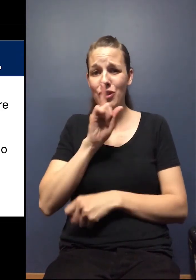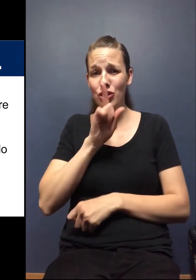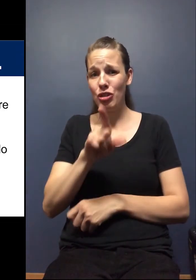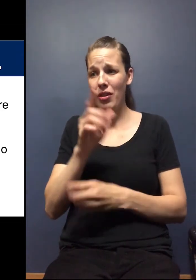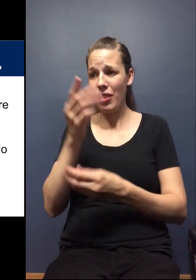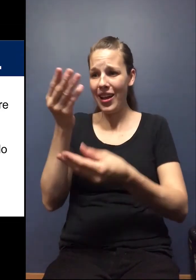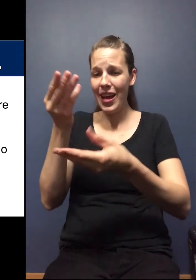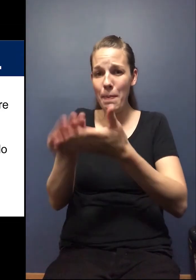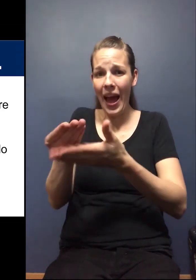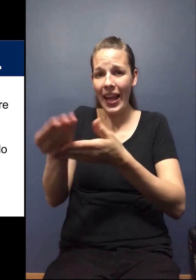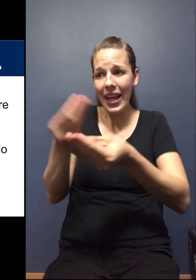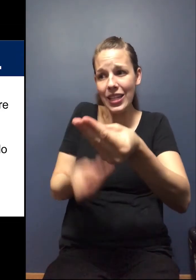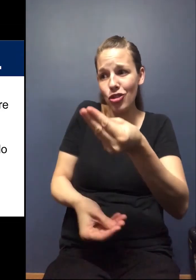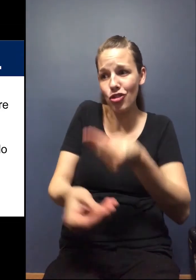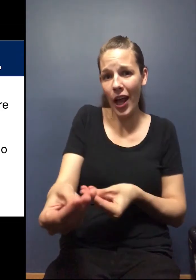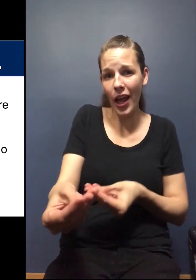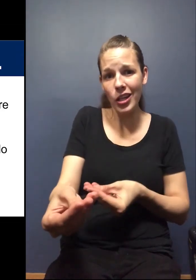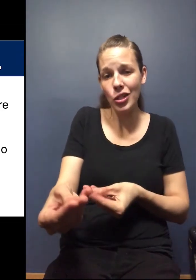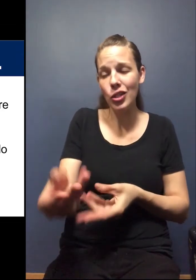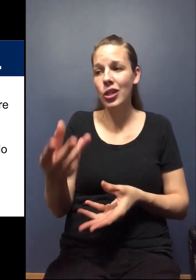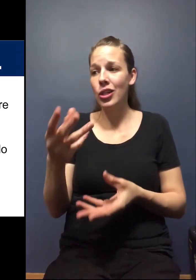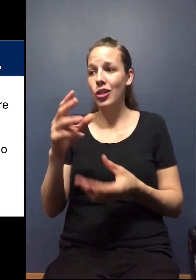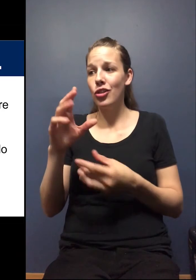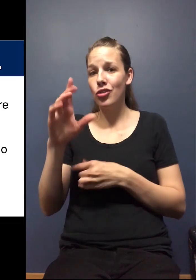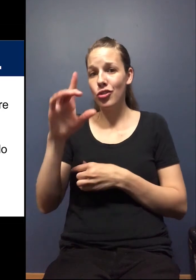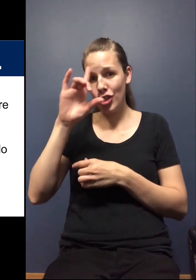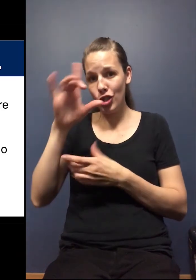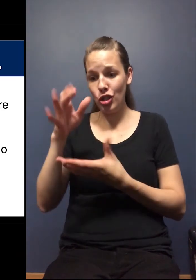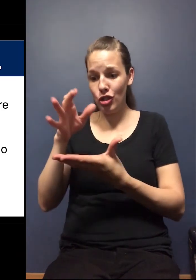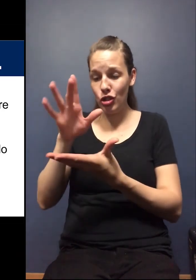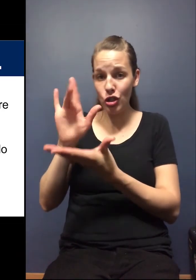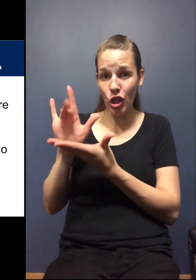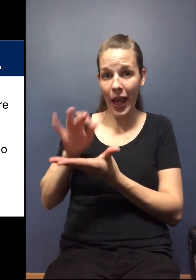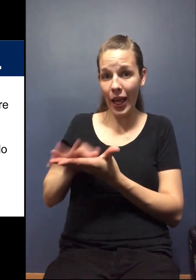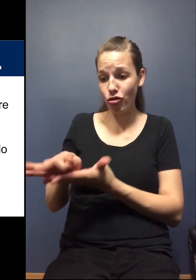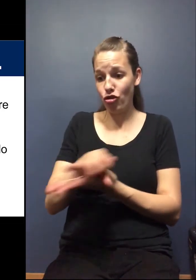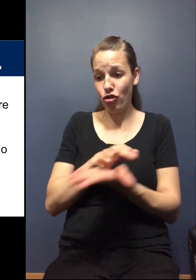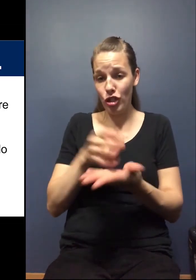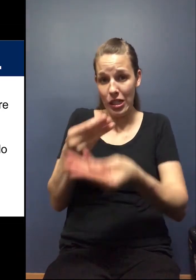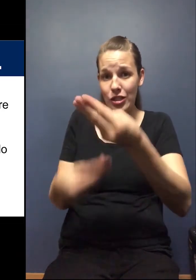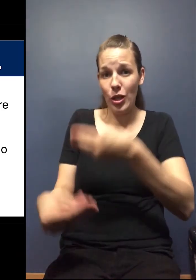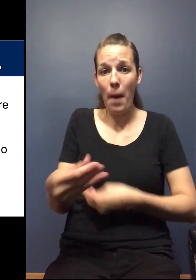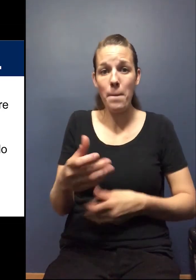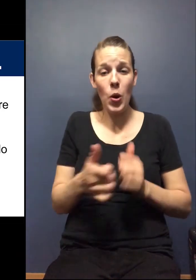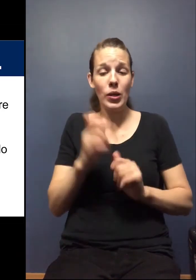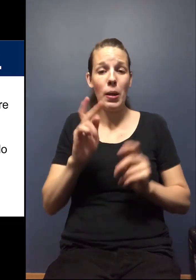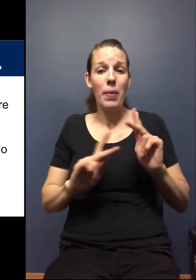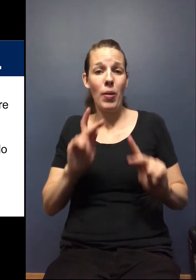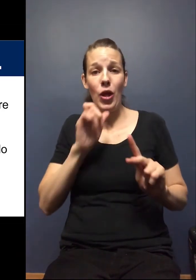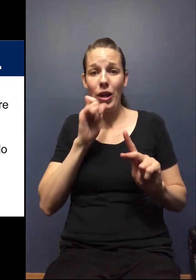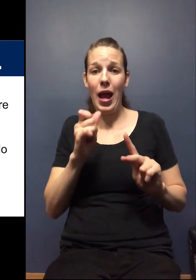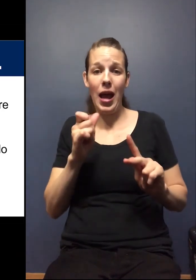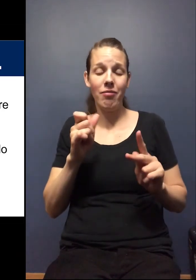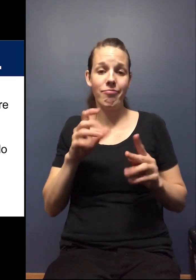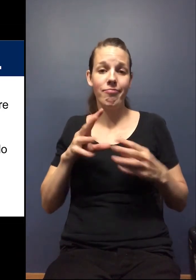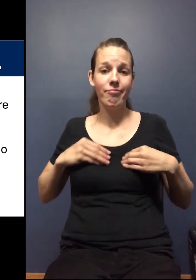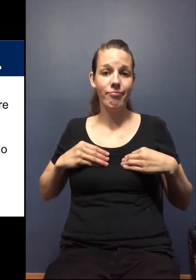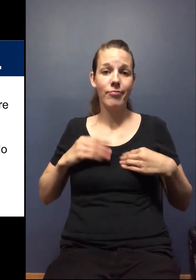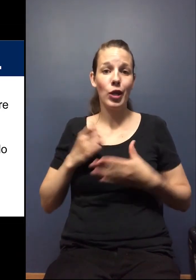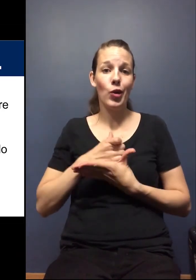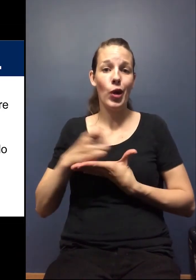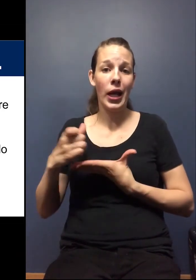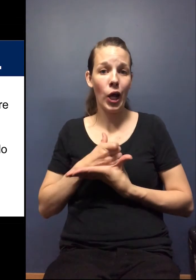there's an exchange of money. There's an exchange of change. Um, I'm assuming most folks aren't doing stuff, taking